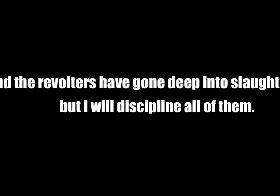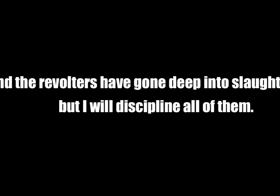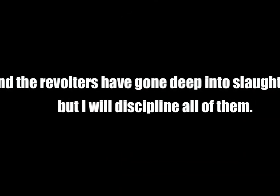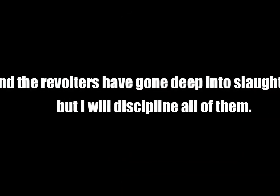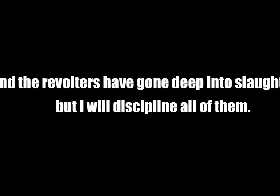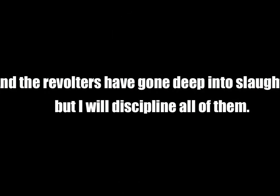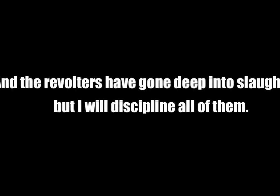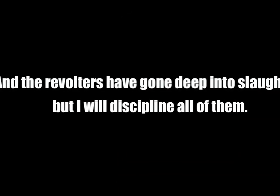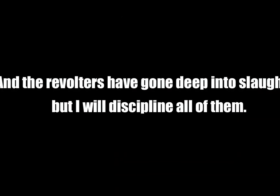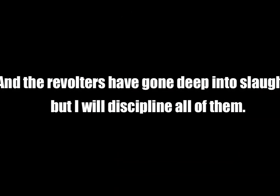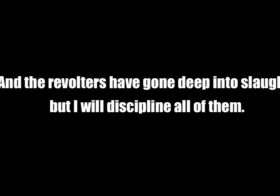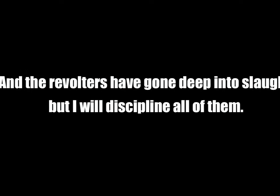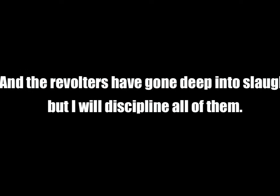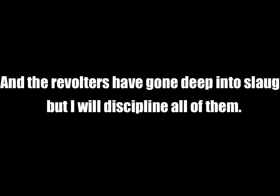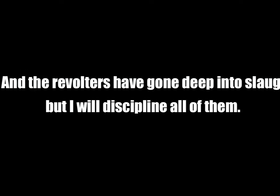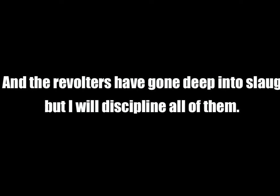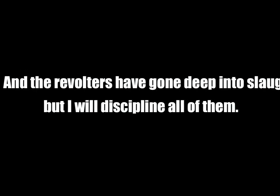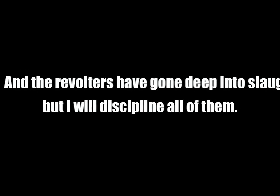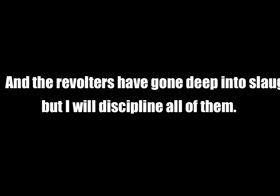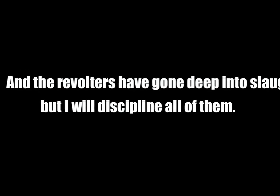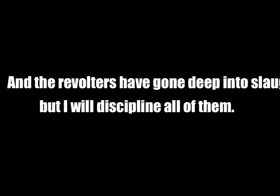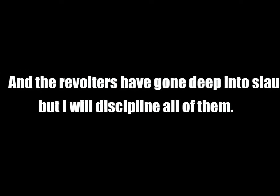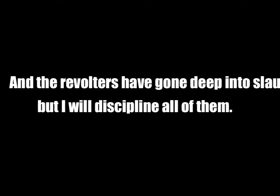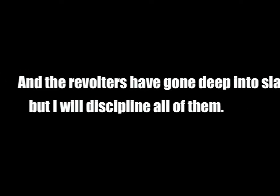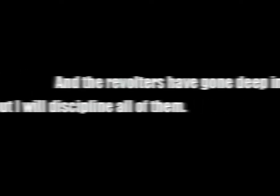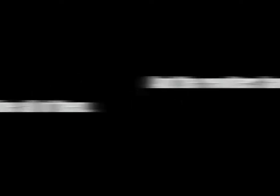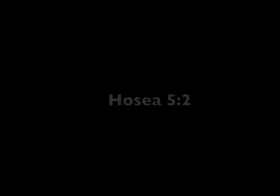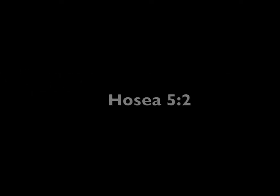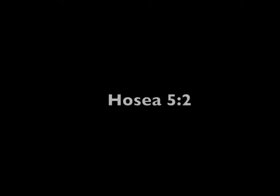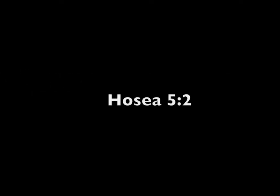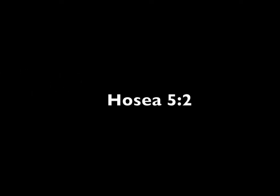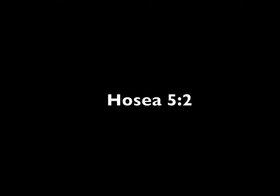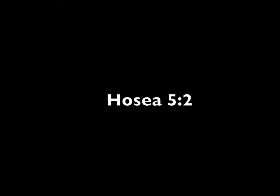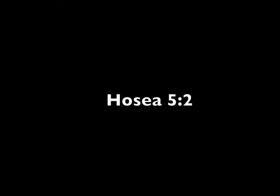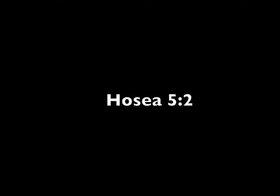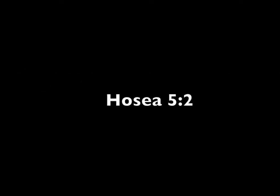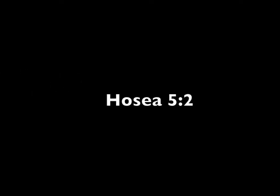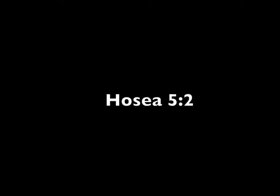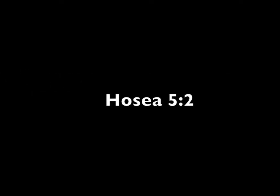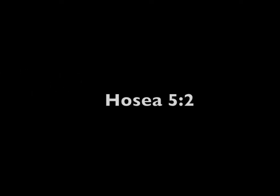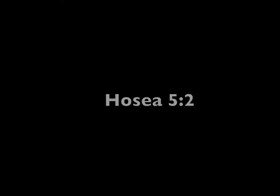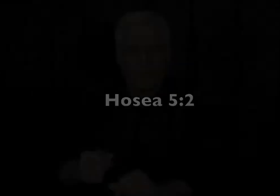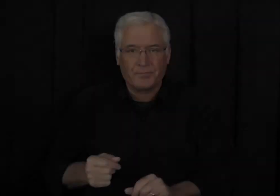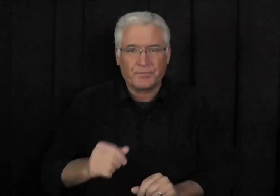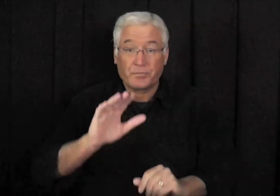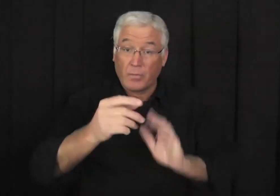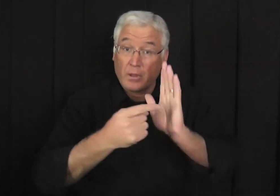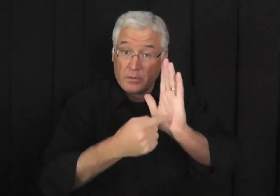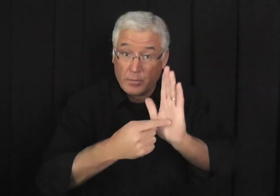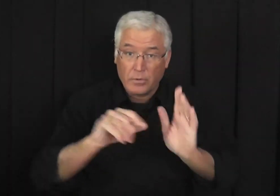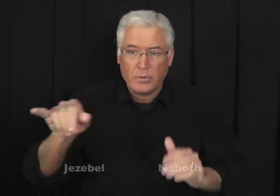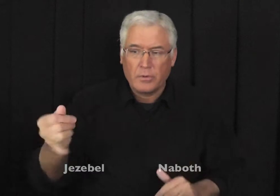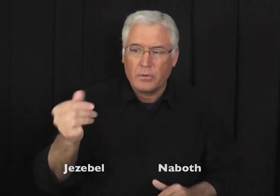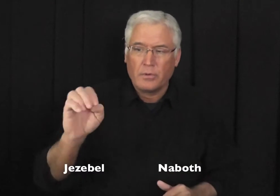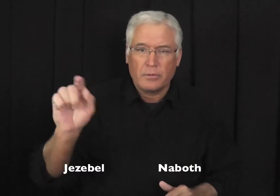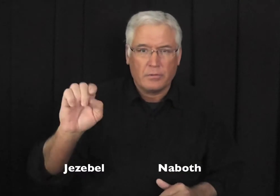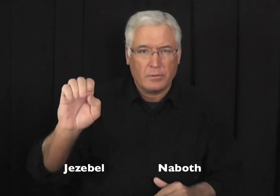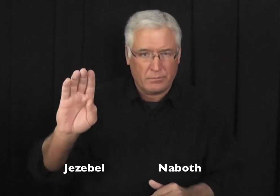revolters have gone deep into slaughter, but I will discipline all of them. Hosea 5.2 For example,